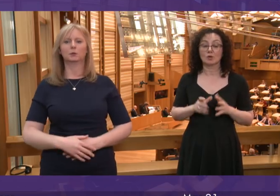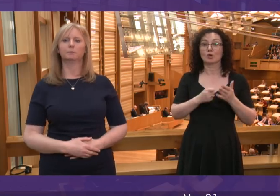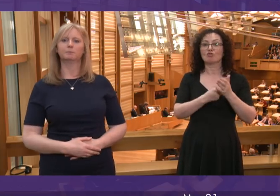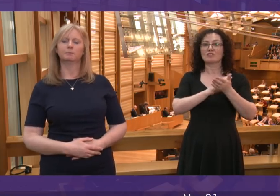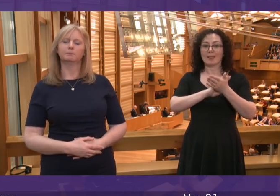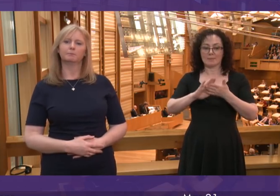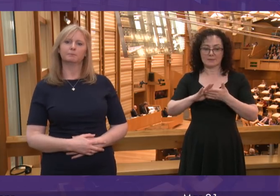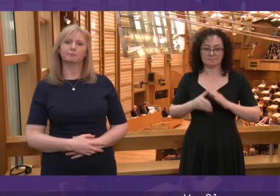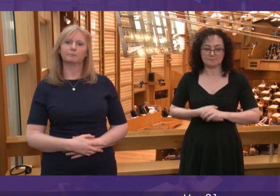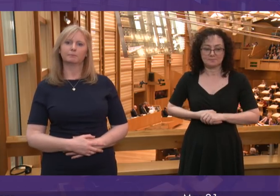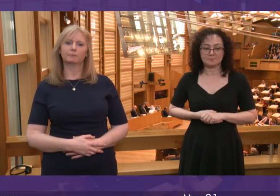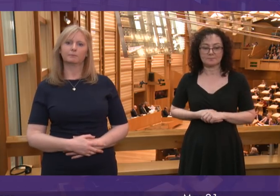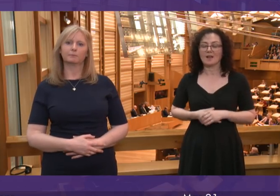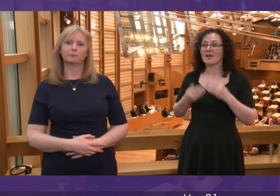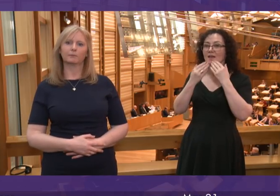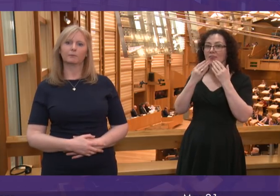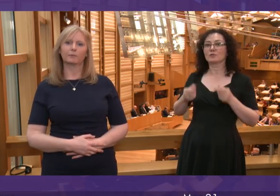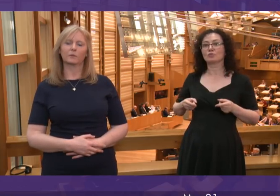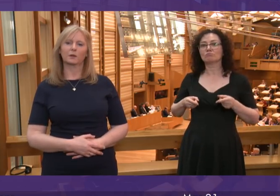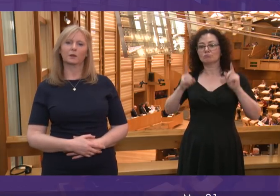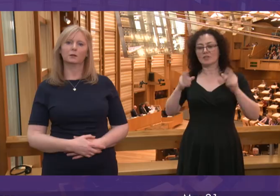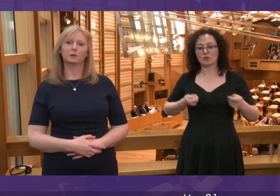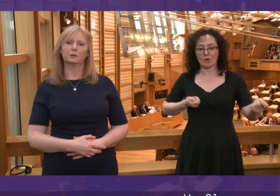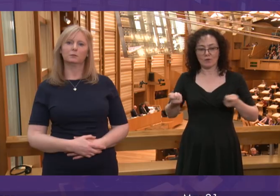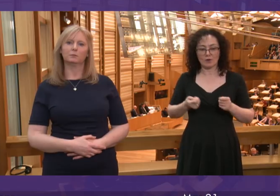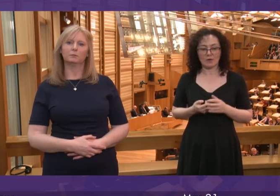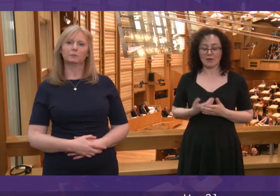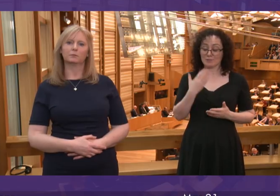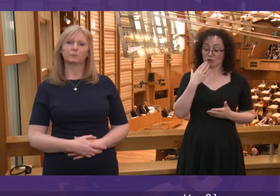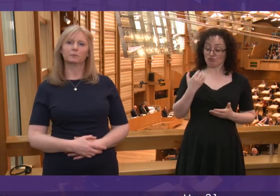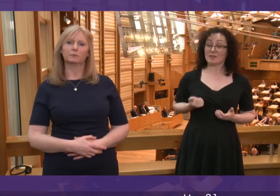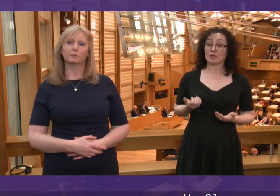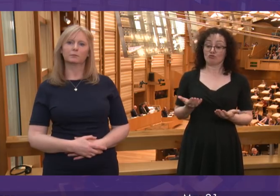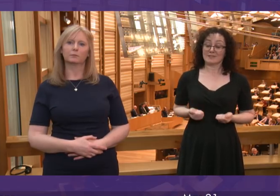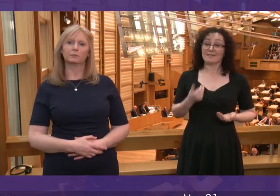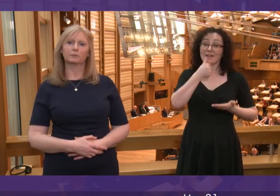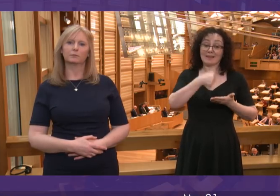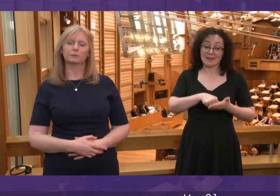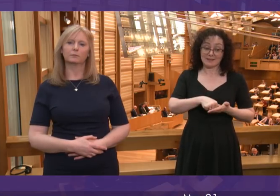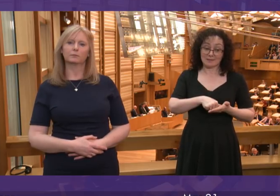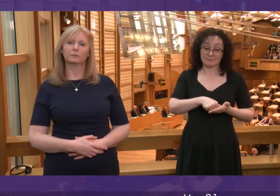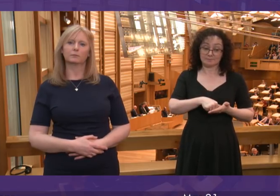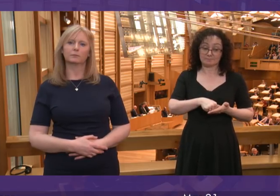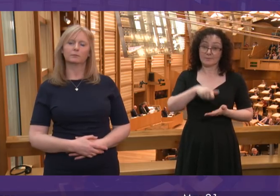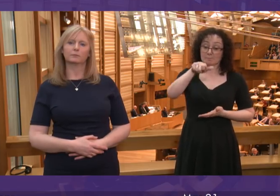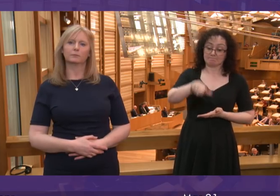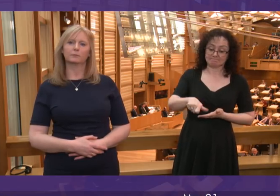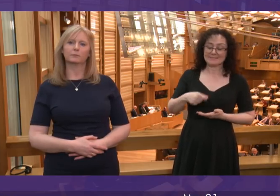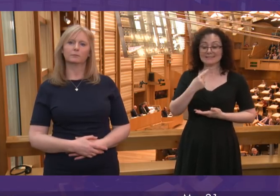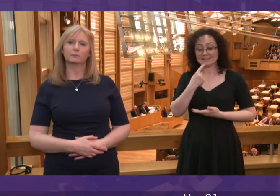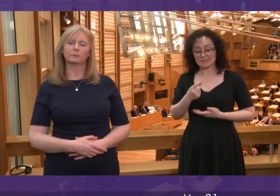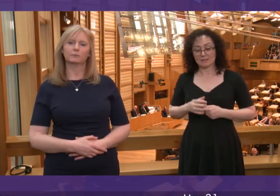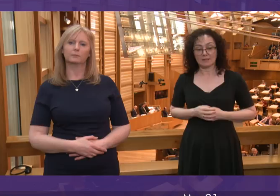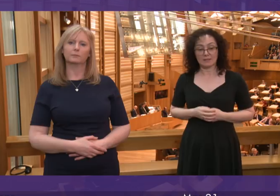Mark Ruskell. Thank you. First Minister, I recently received a letter from a concerned Borders Railway commuter. He says in his letter, and I quote,